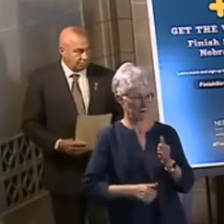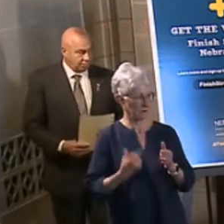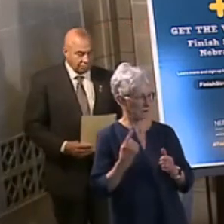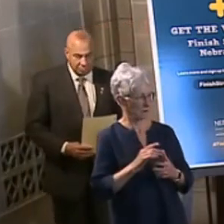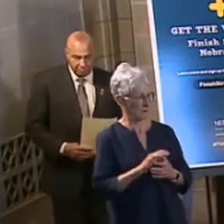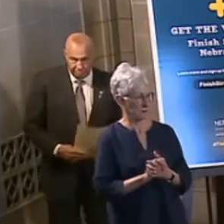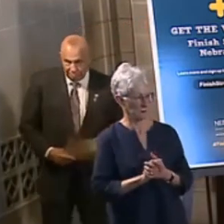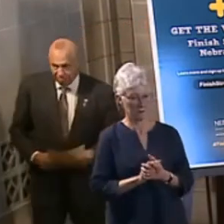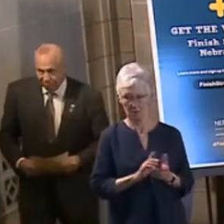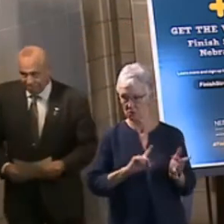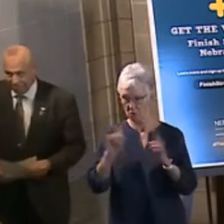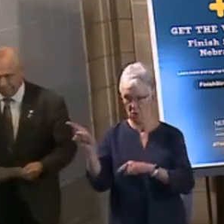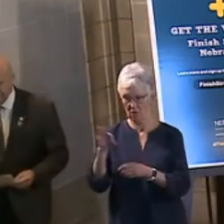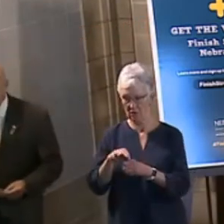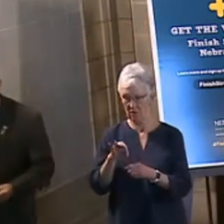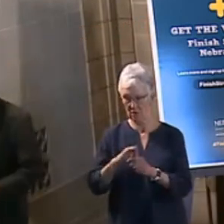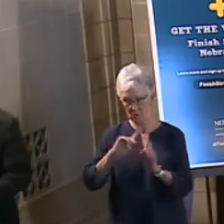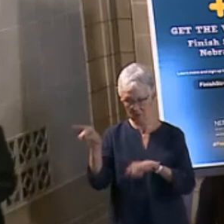Let's go vote. Go vote.